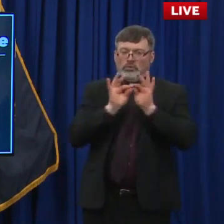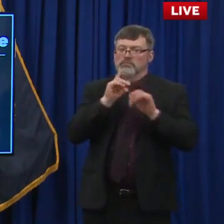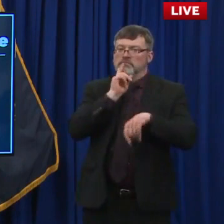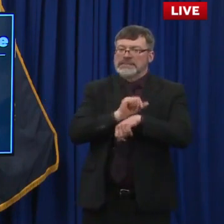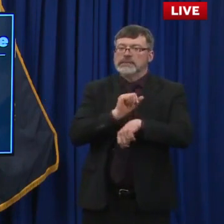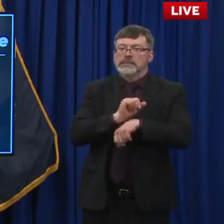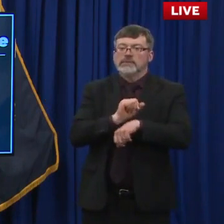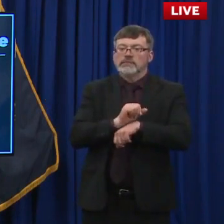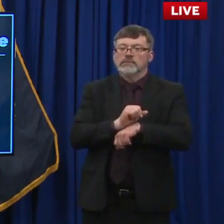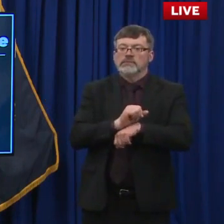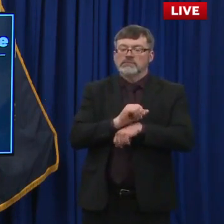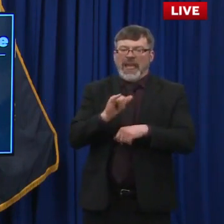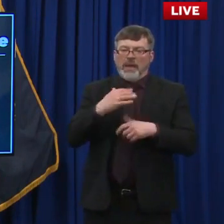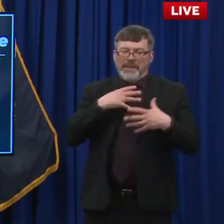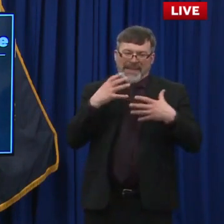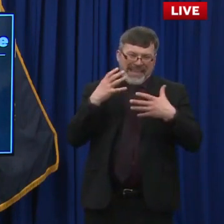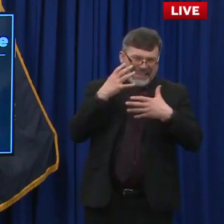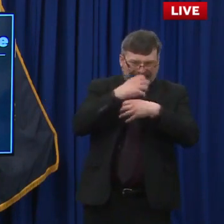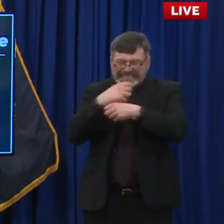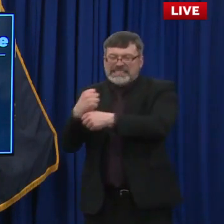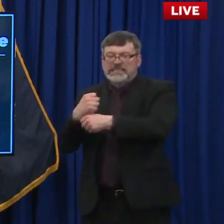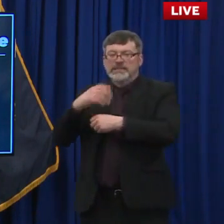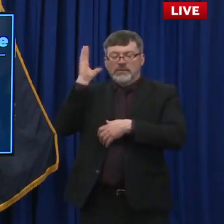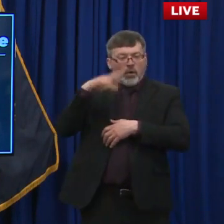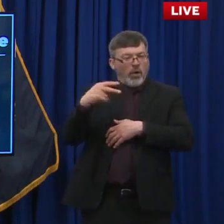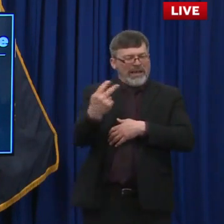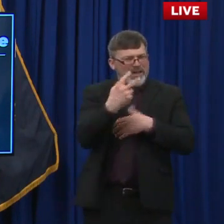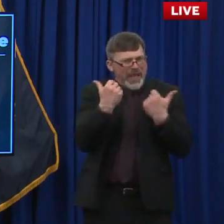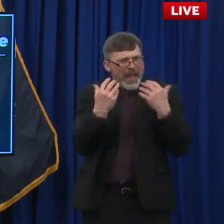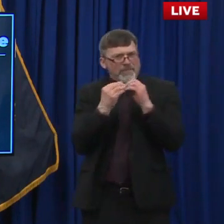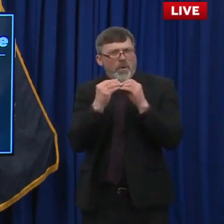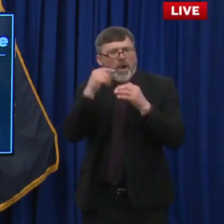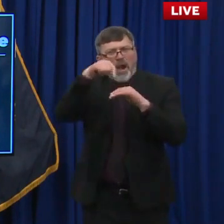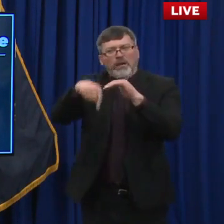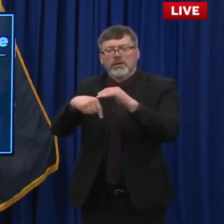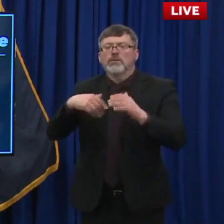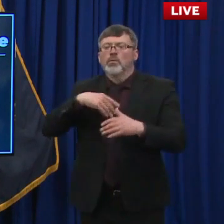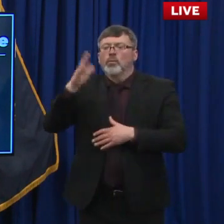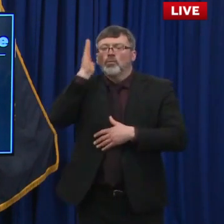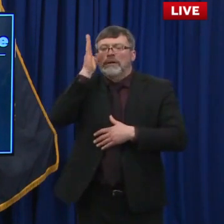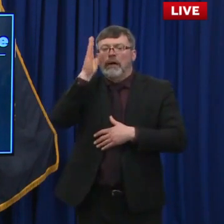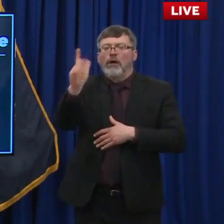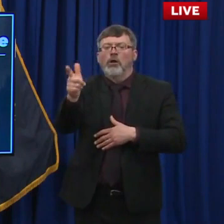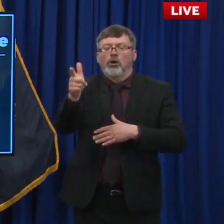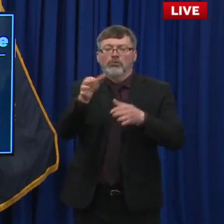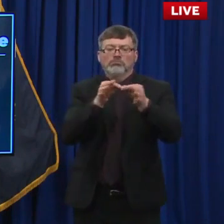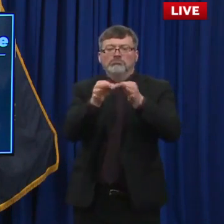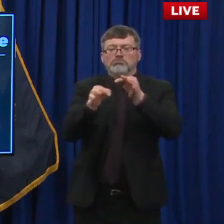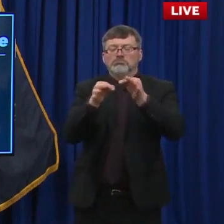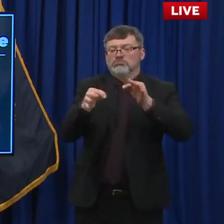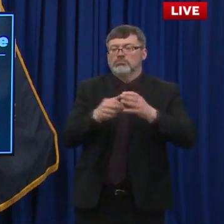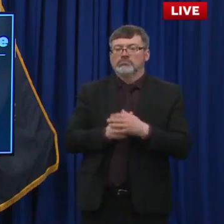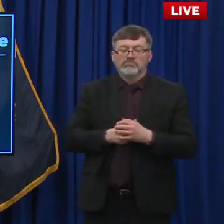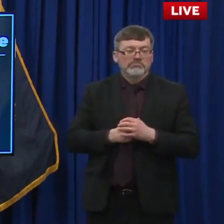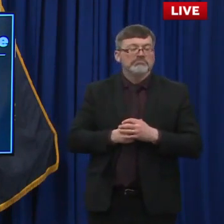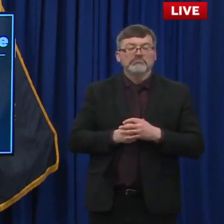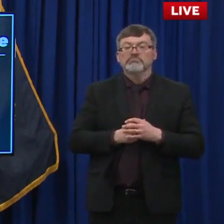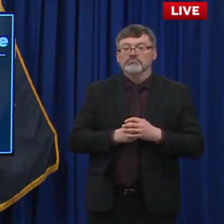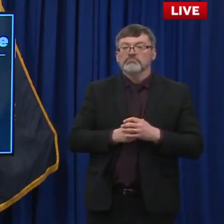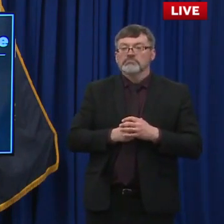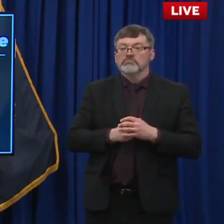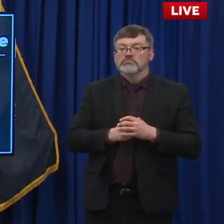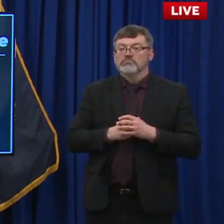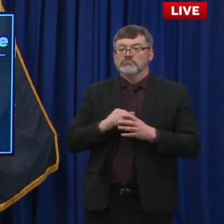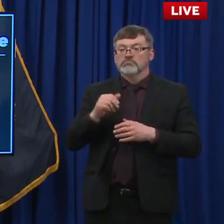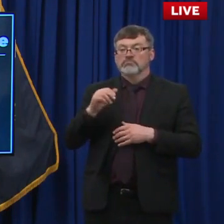opportunity. Uh, we know there's going to be a lot more, um, a lot more to come potentially out of this bill really depends on those guidance